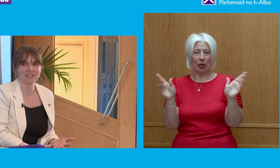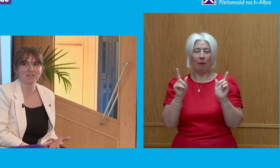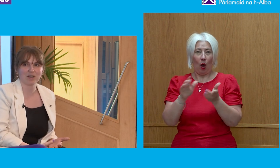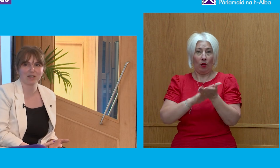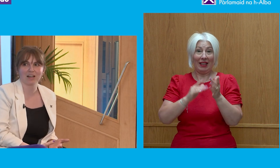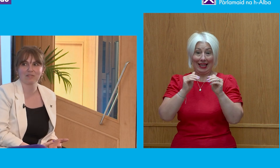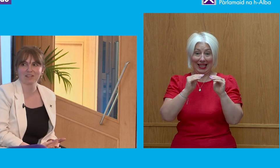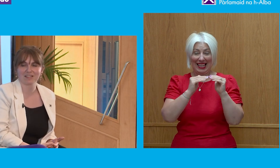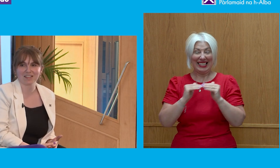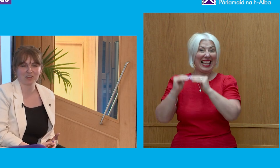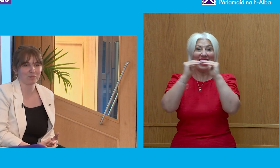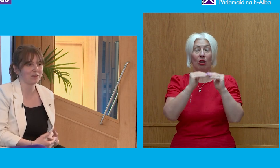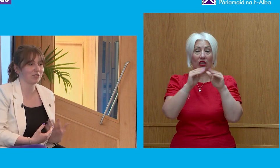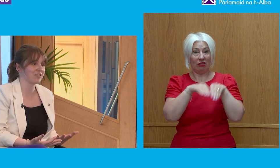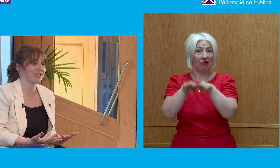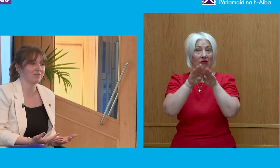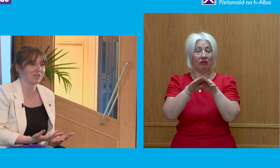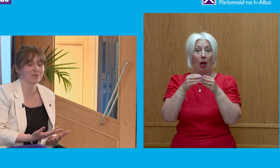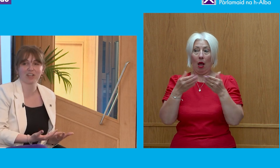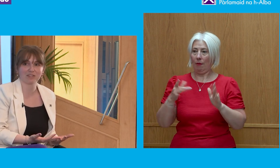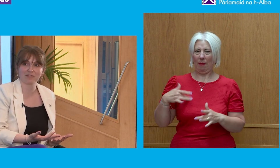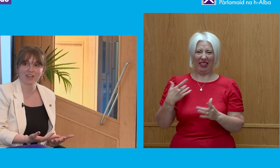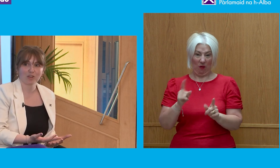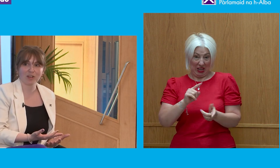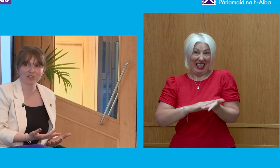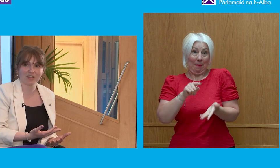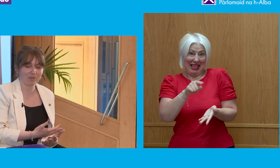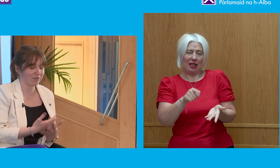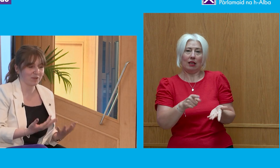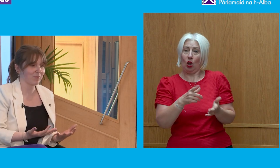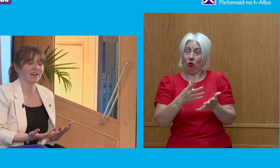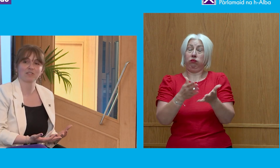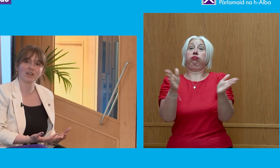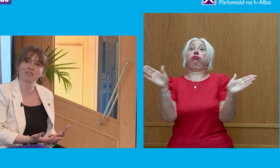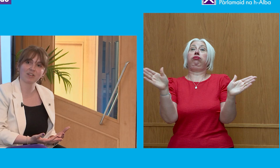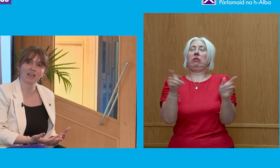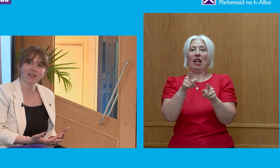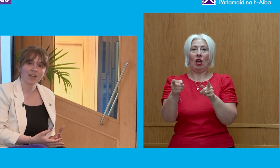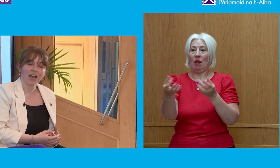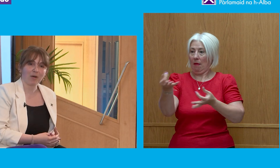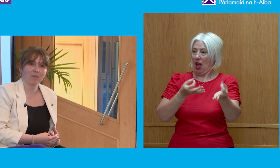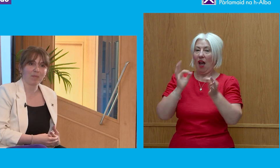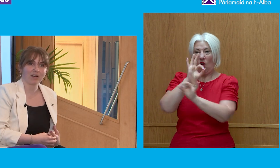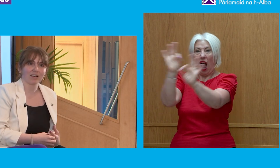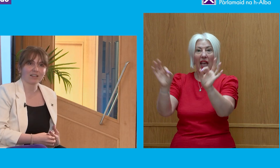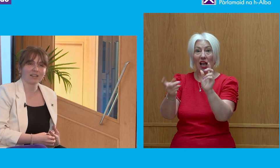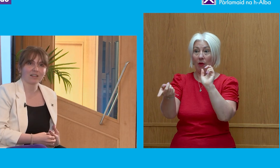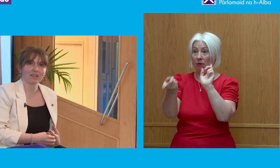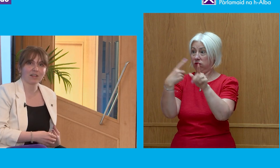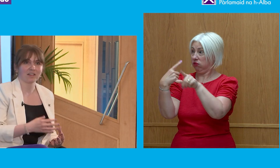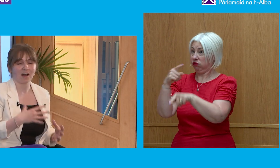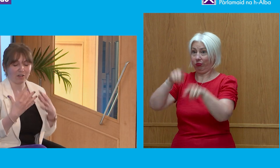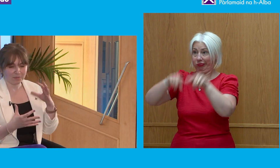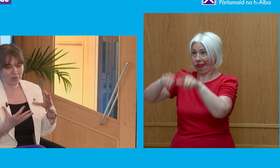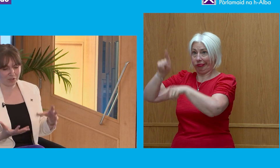mean by standards in public life? It could be potentially a very subjective question that everybody might answer quite differently. But